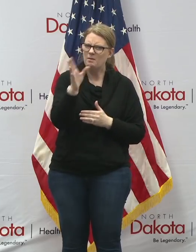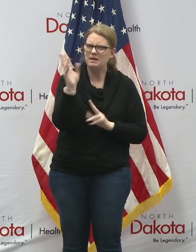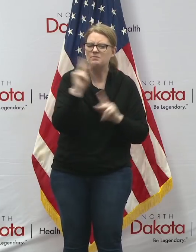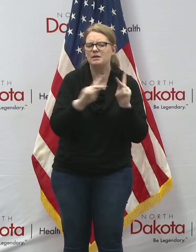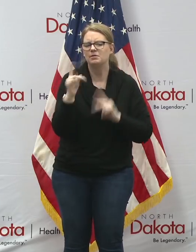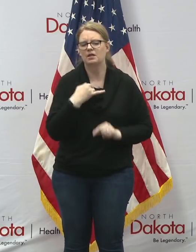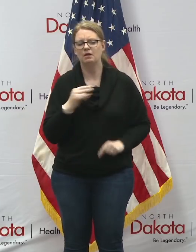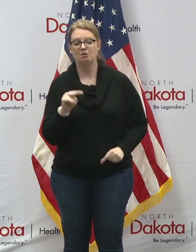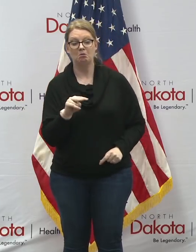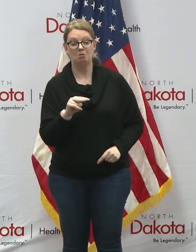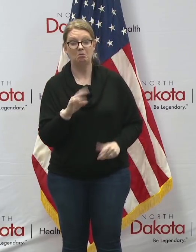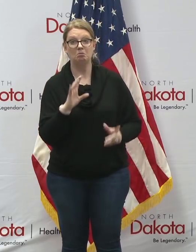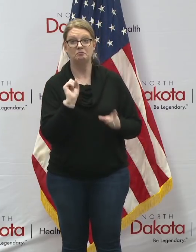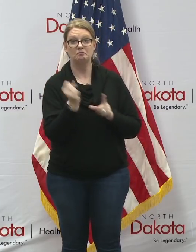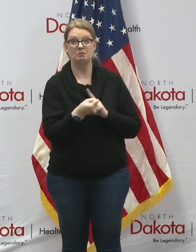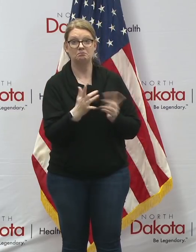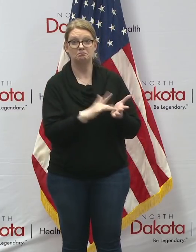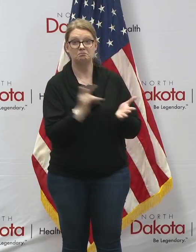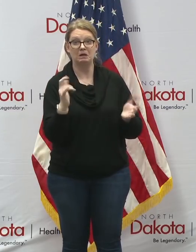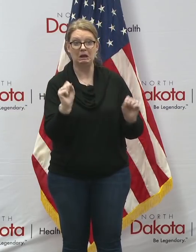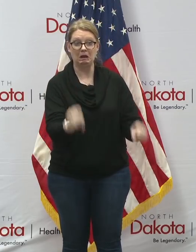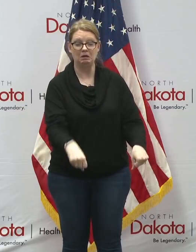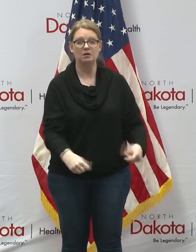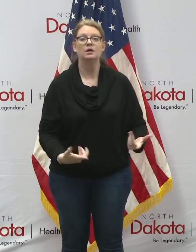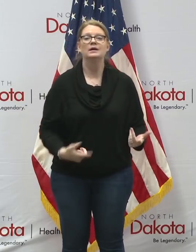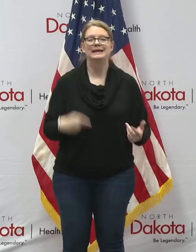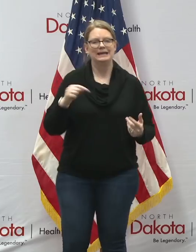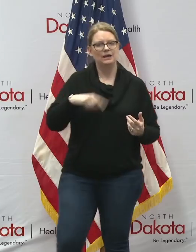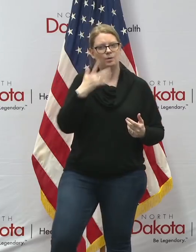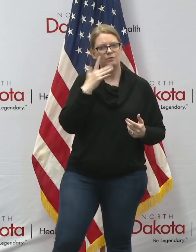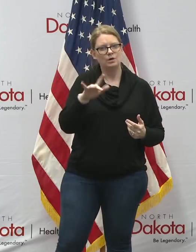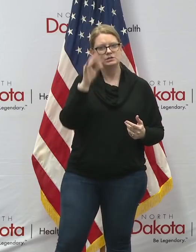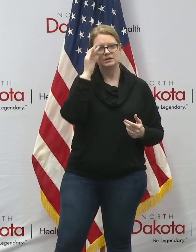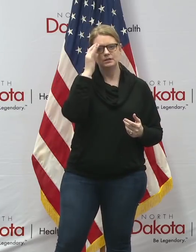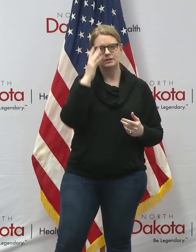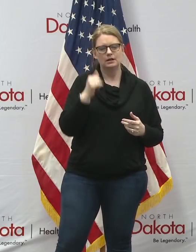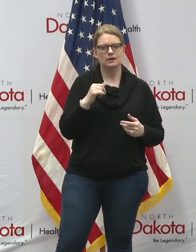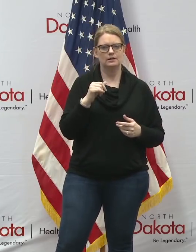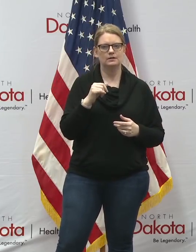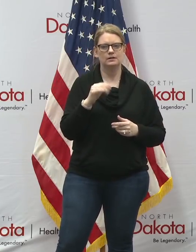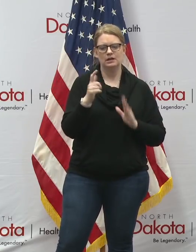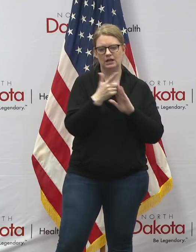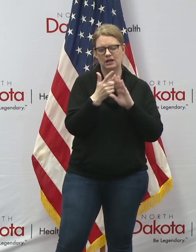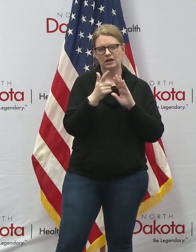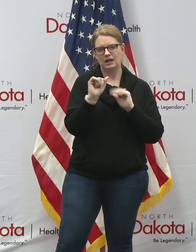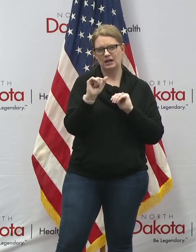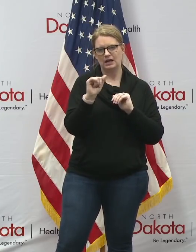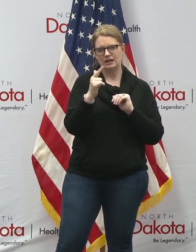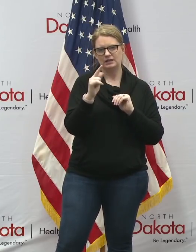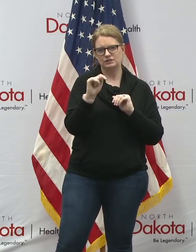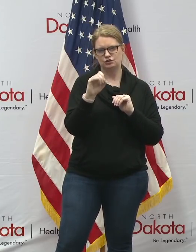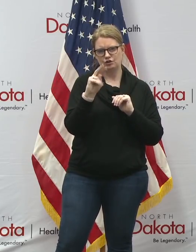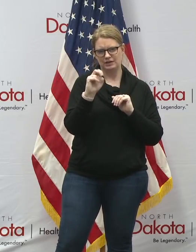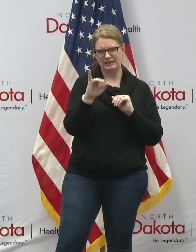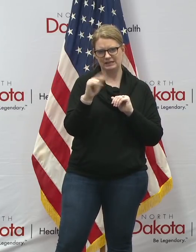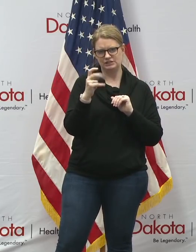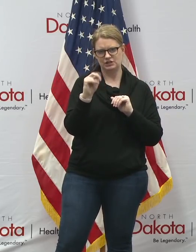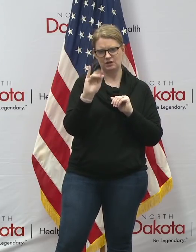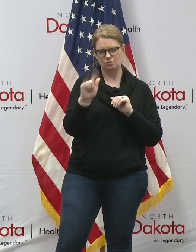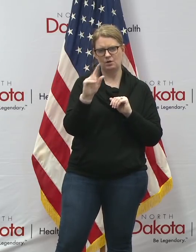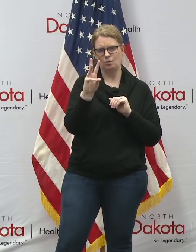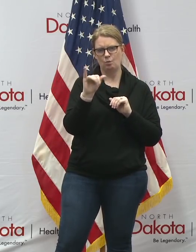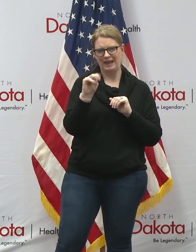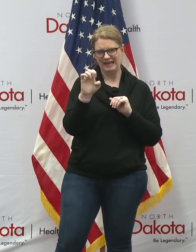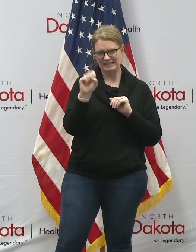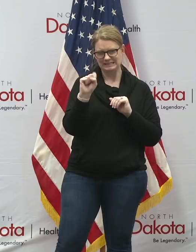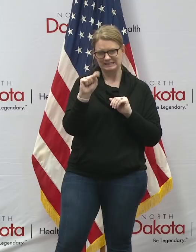this difficult situation we're fortunate here to have with us today attorney general wayne stengem consumer protection